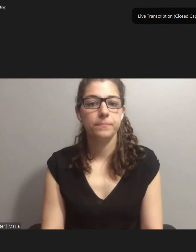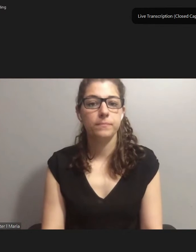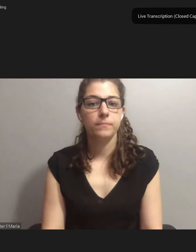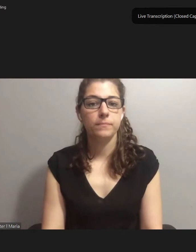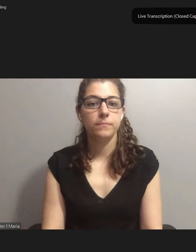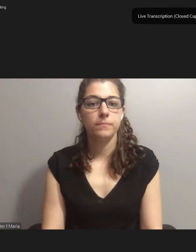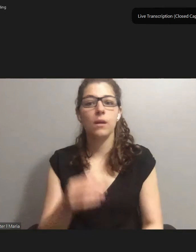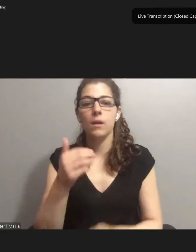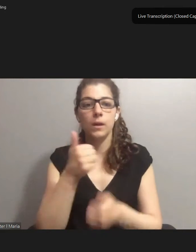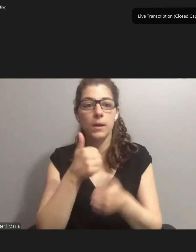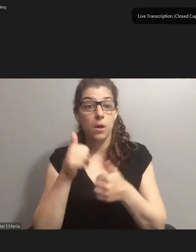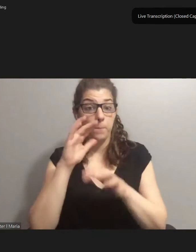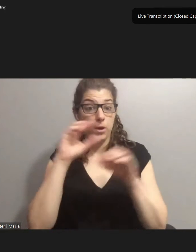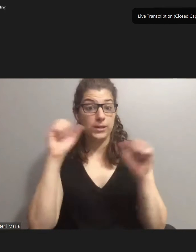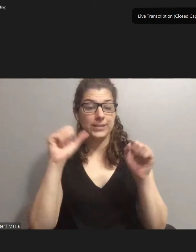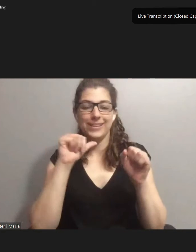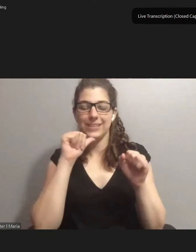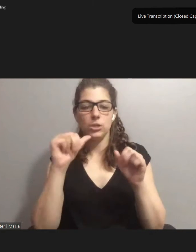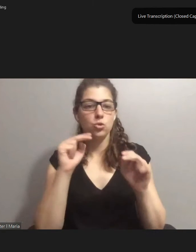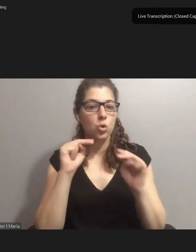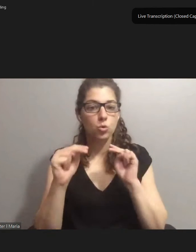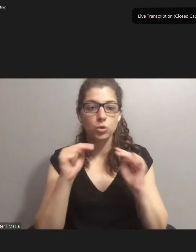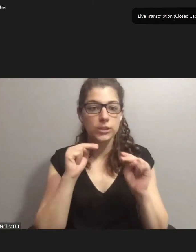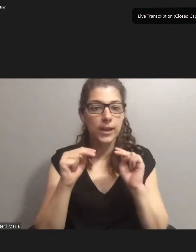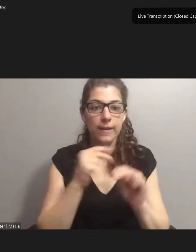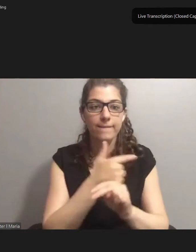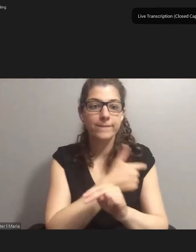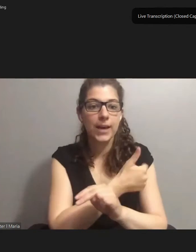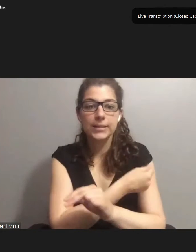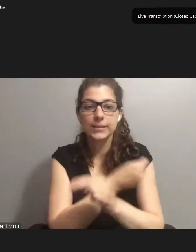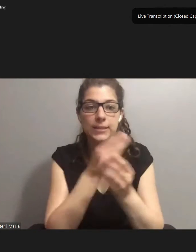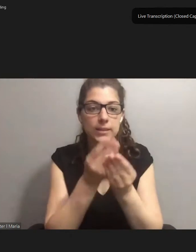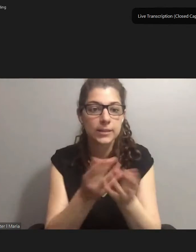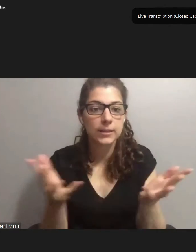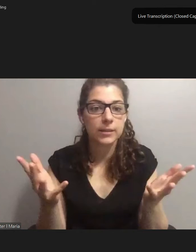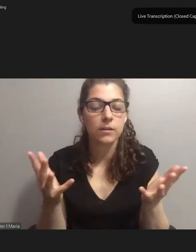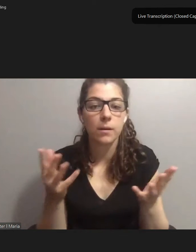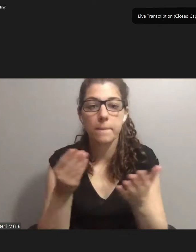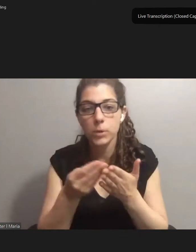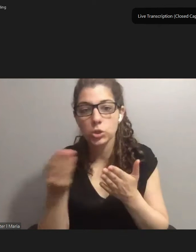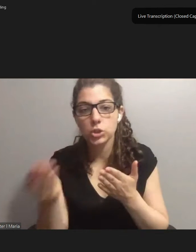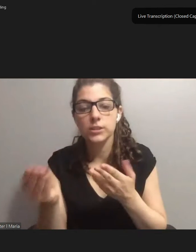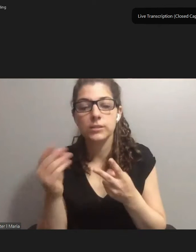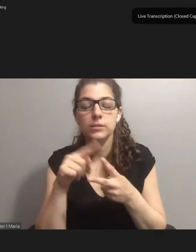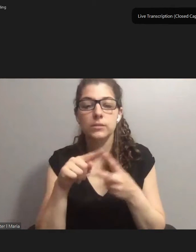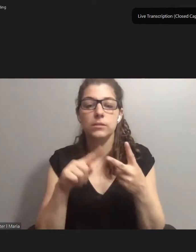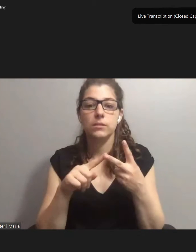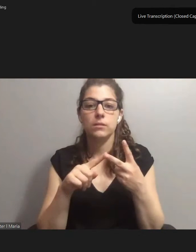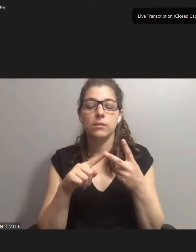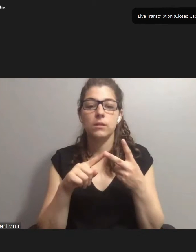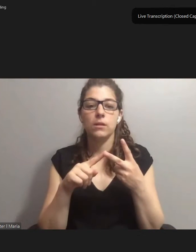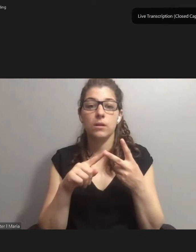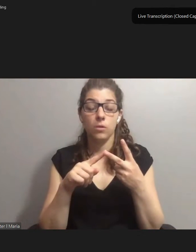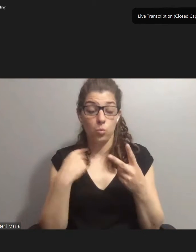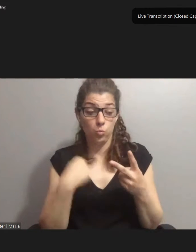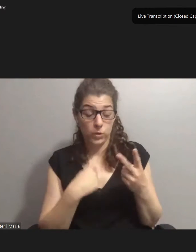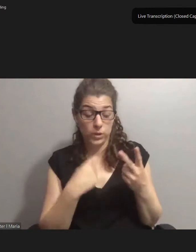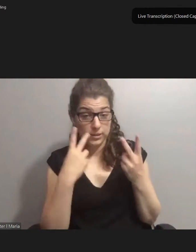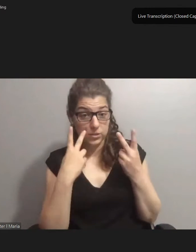negotiate the poor charts of vaccines. Witnessing of that before our eyes